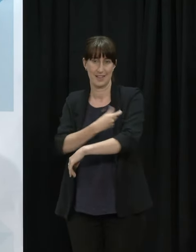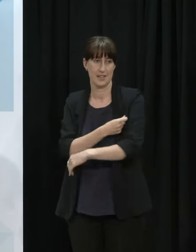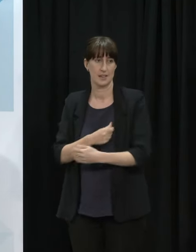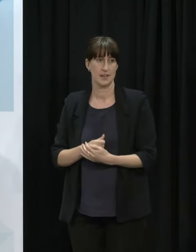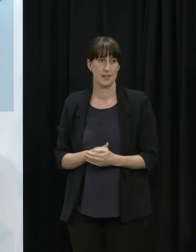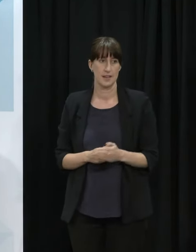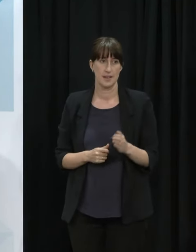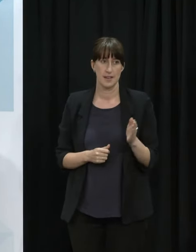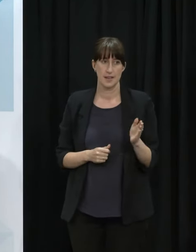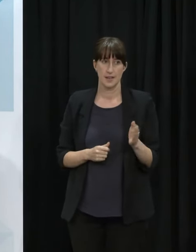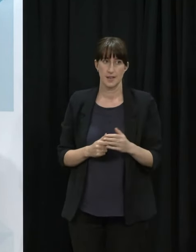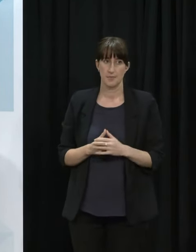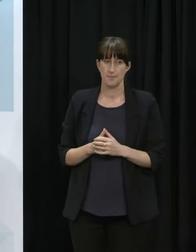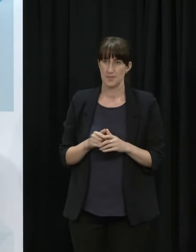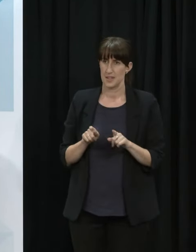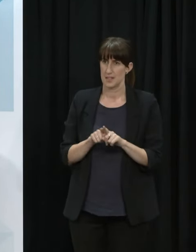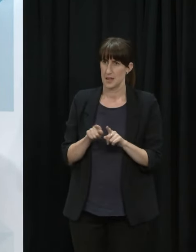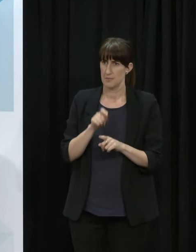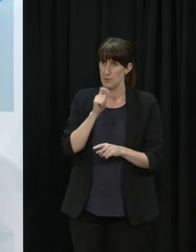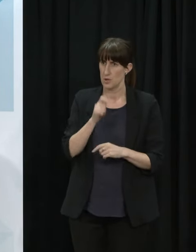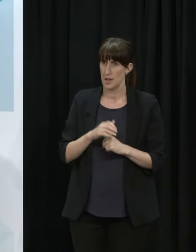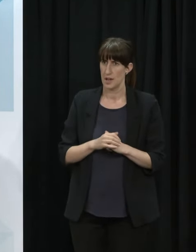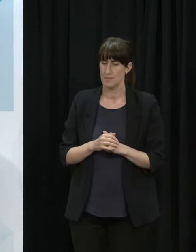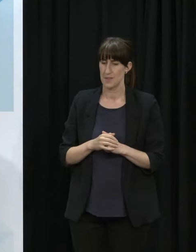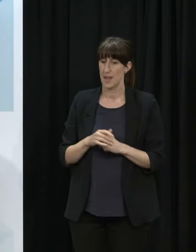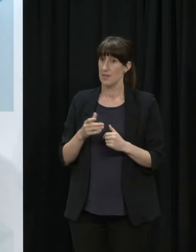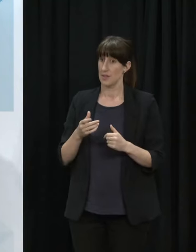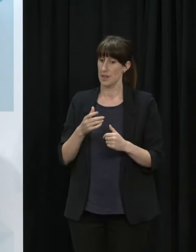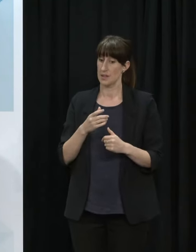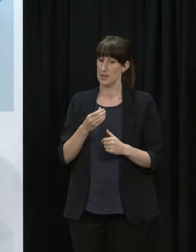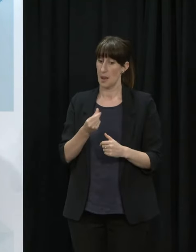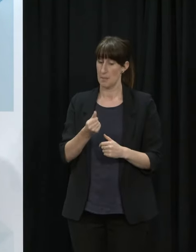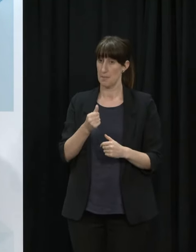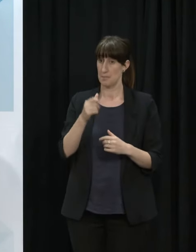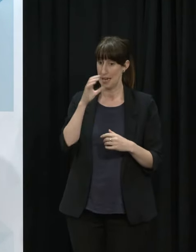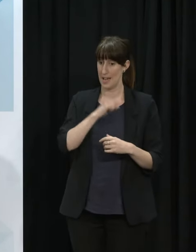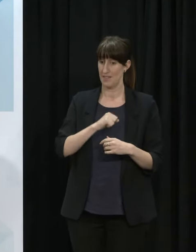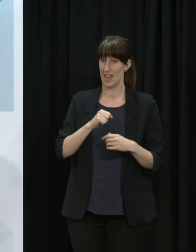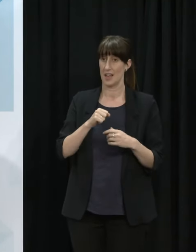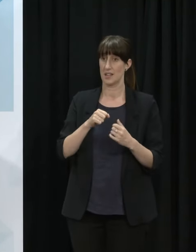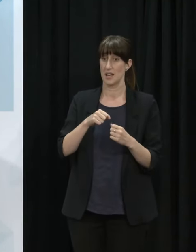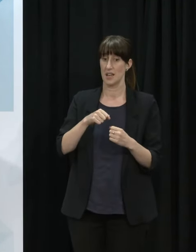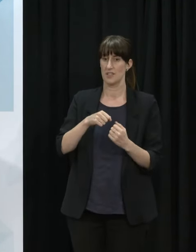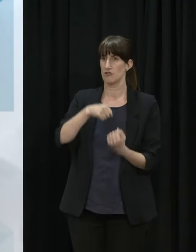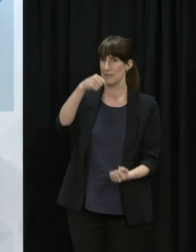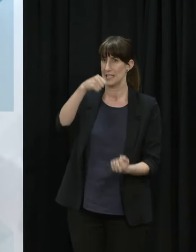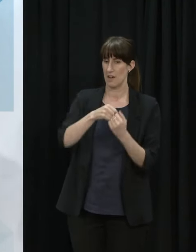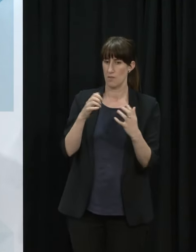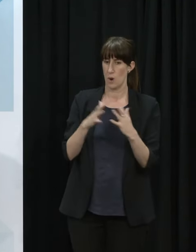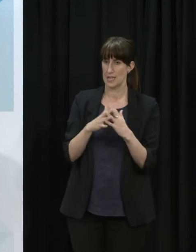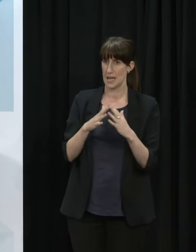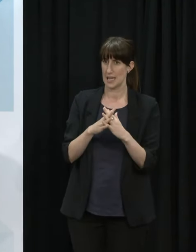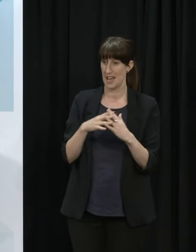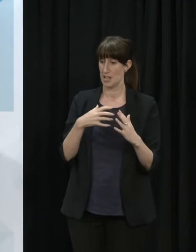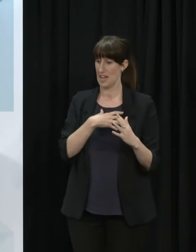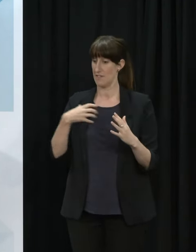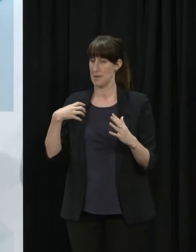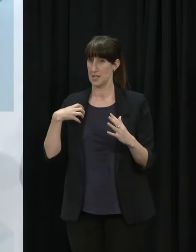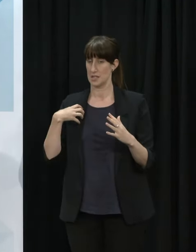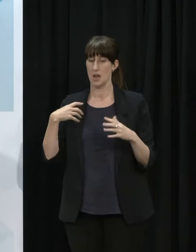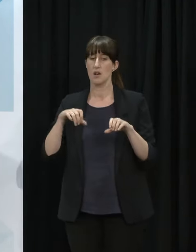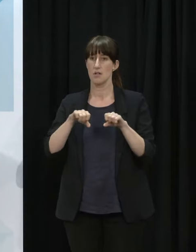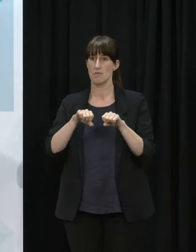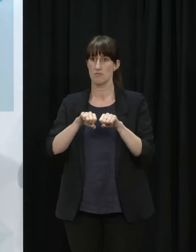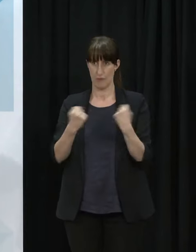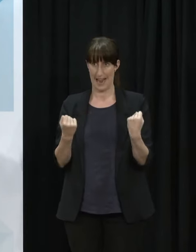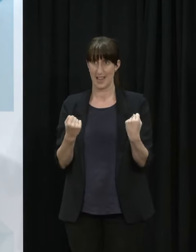and the vaccination has actually breached Te Tiriti or Waite what's your response to that? Look I want to take the opportunity to study that report closely